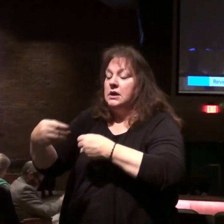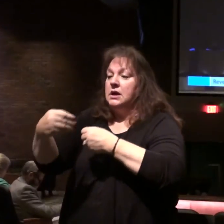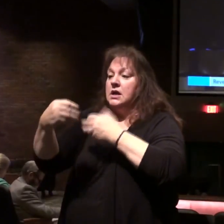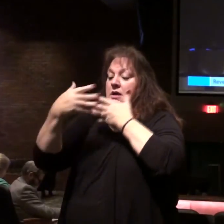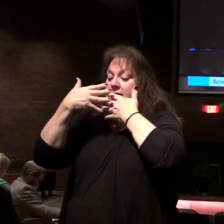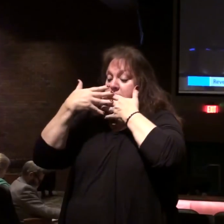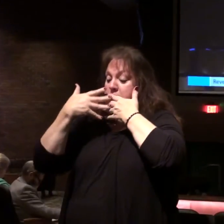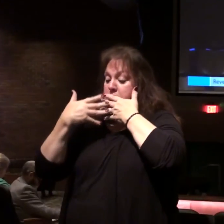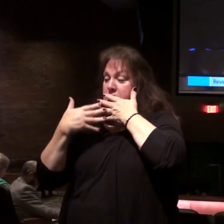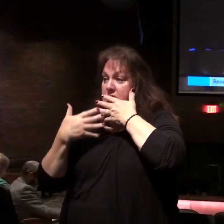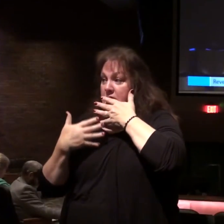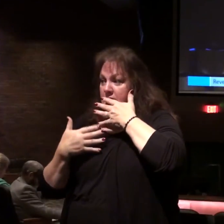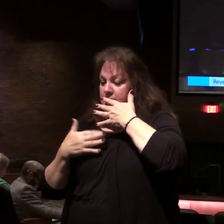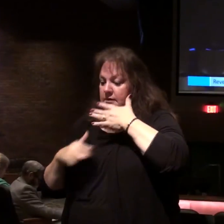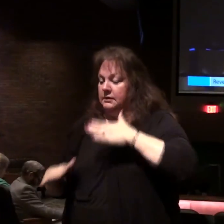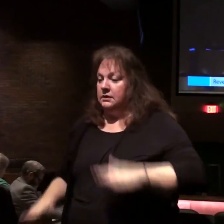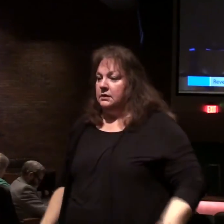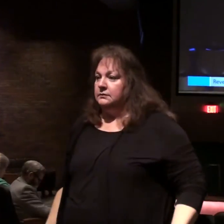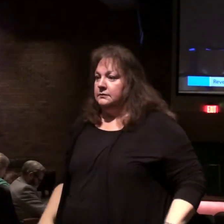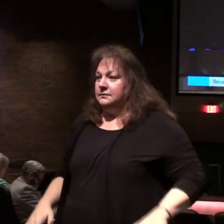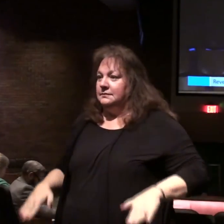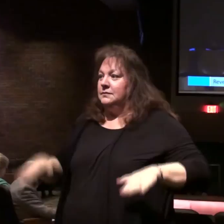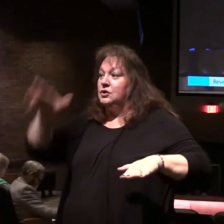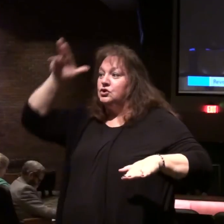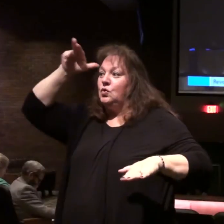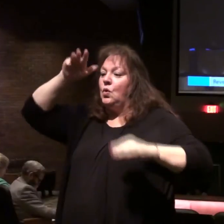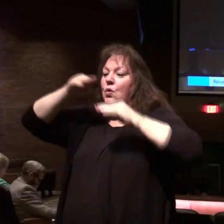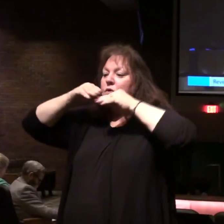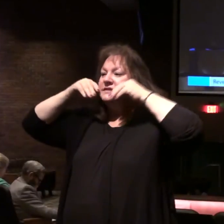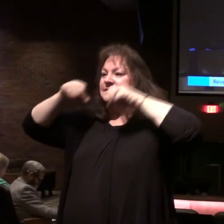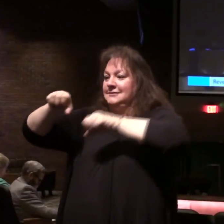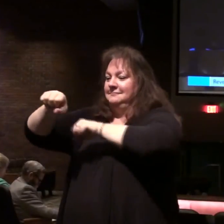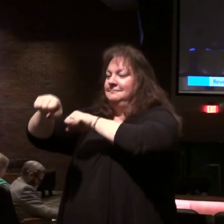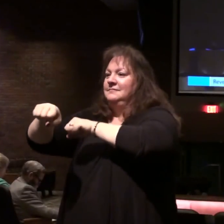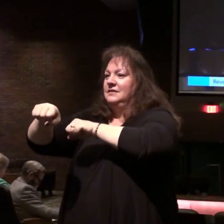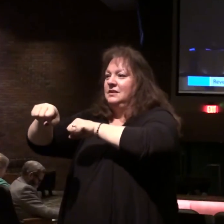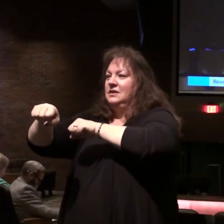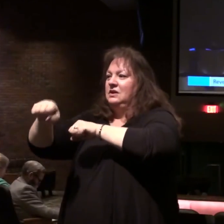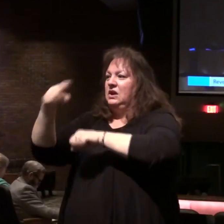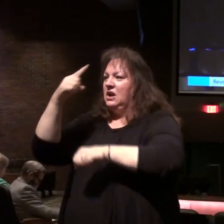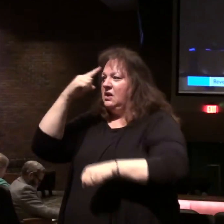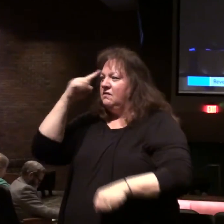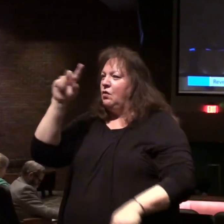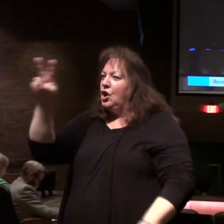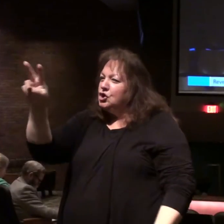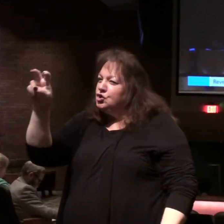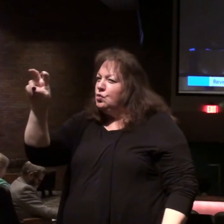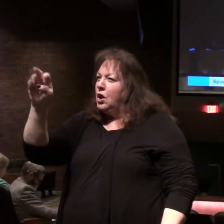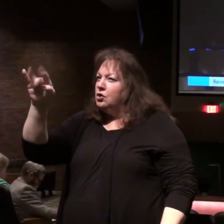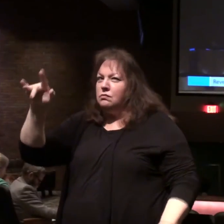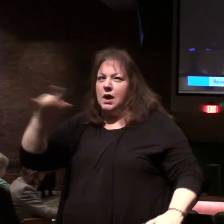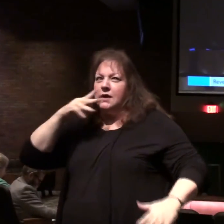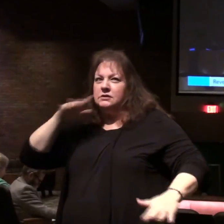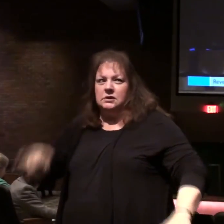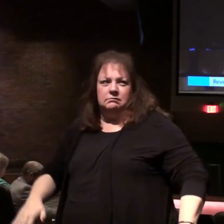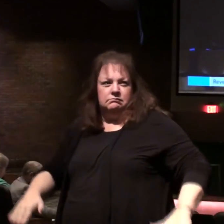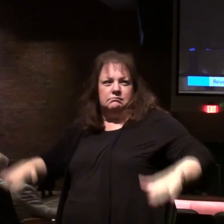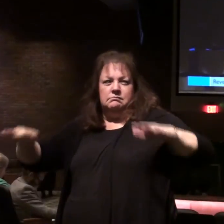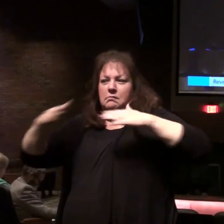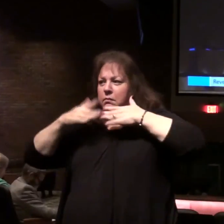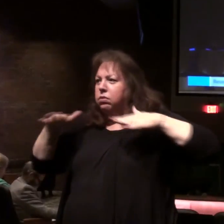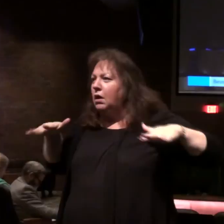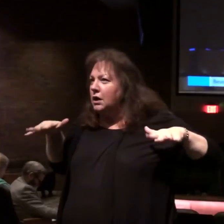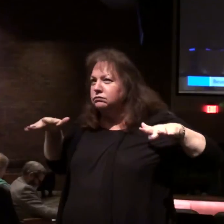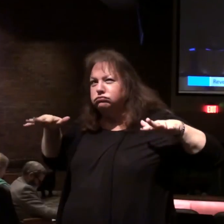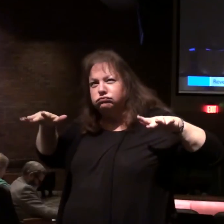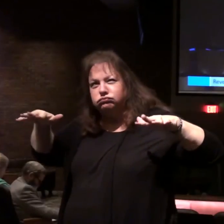came out from the wine press up to the horse's bridles for a distance of 200 miles which is